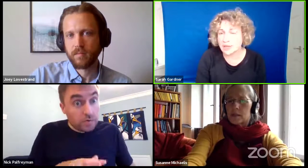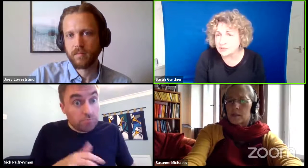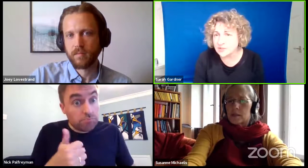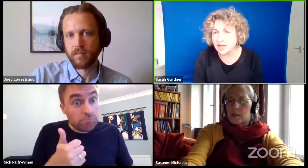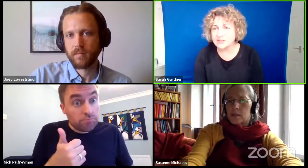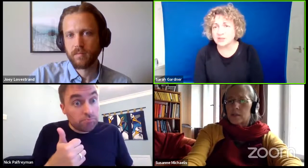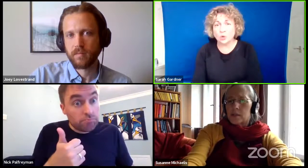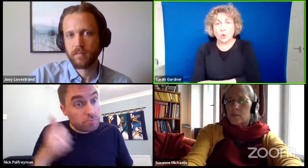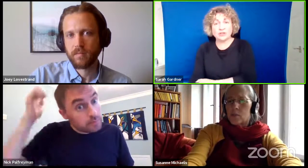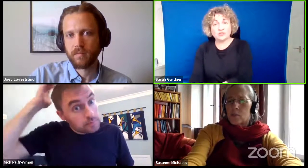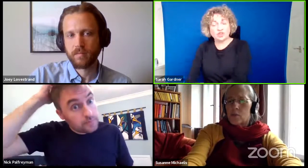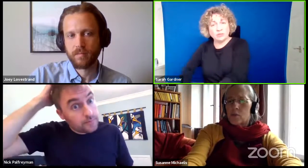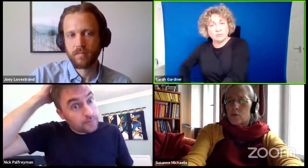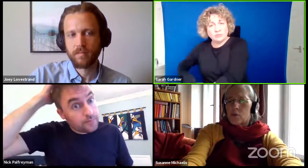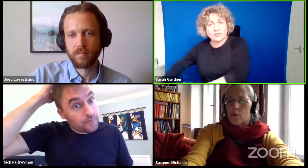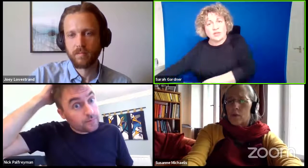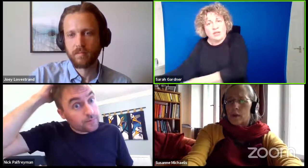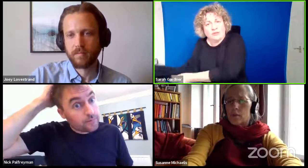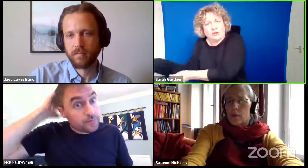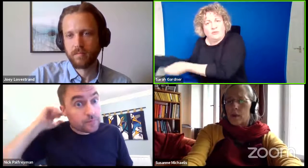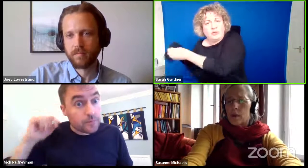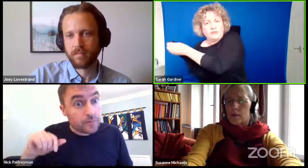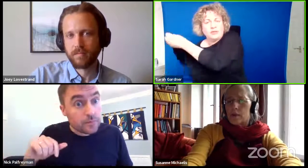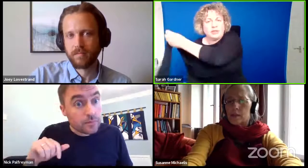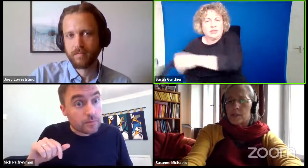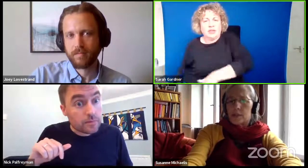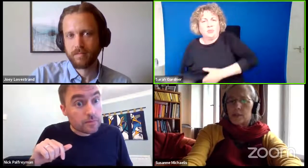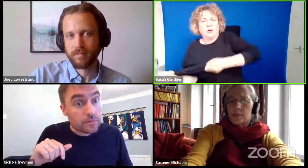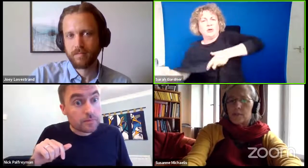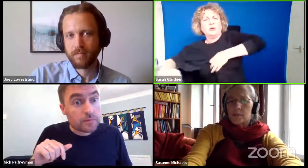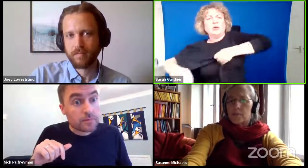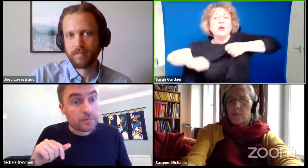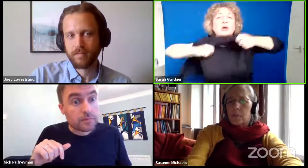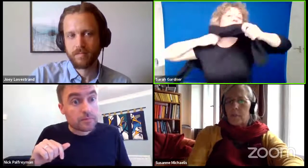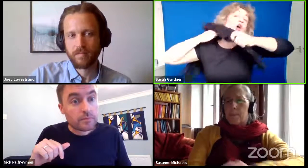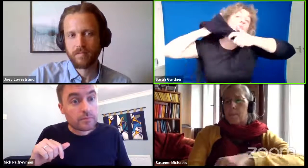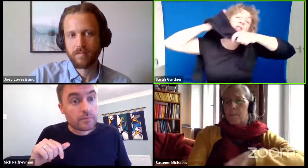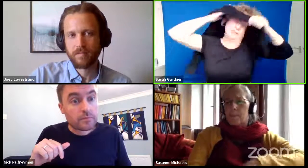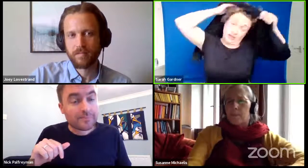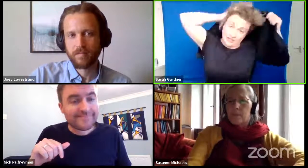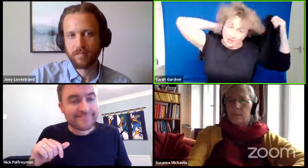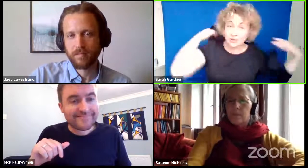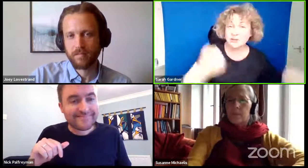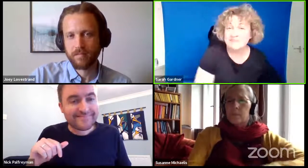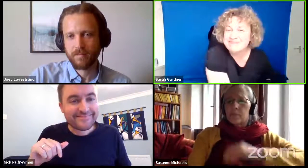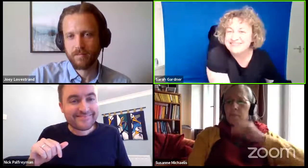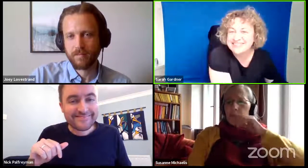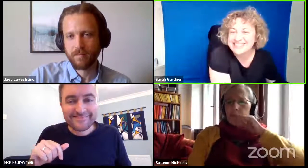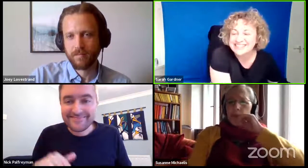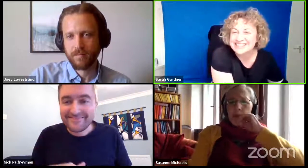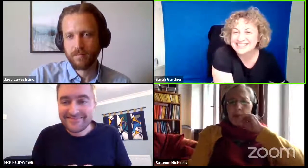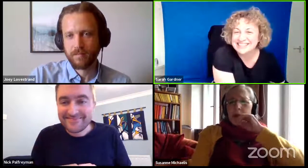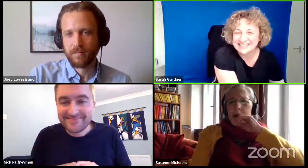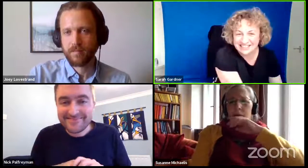Does that answer your question? Does that kind of cover everything that you were hoping to find out?